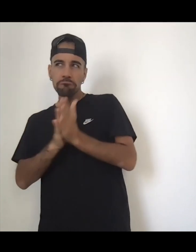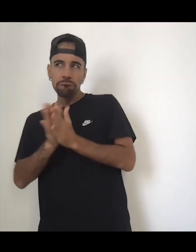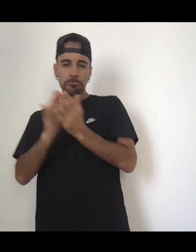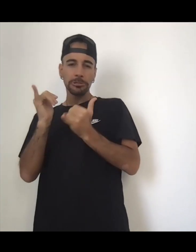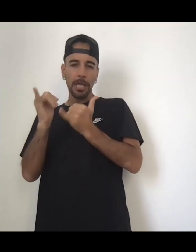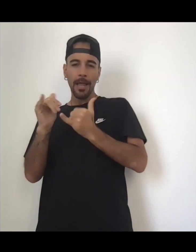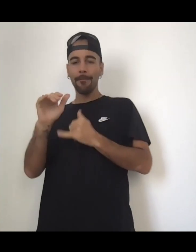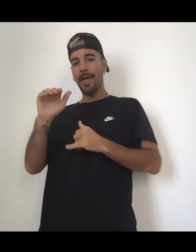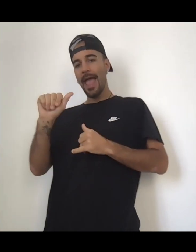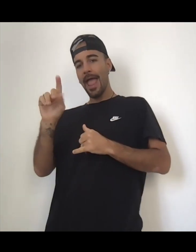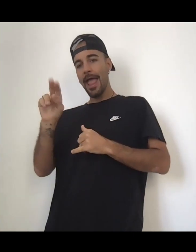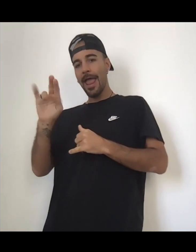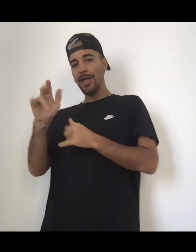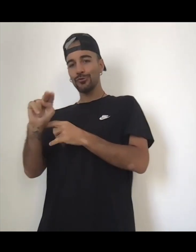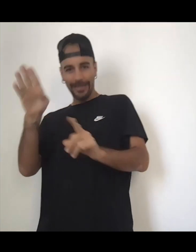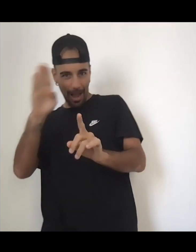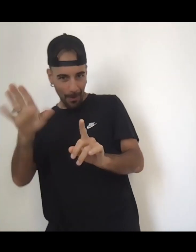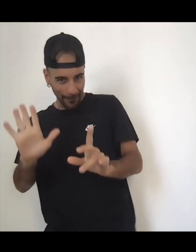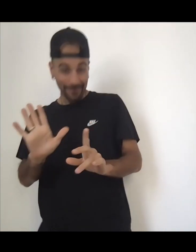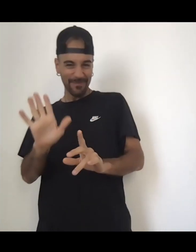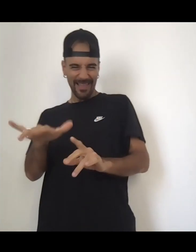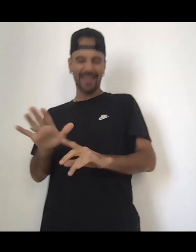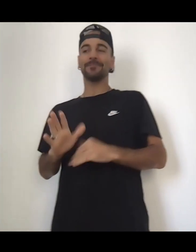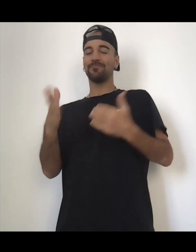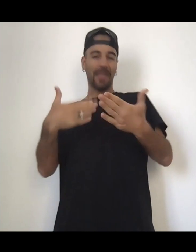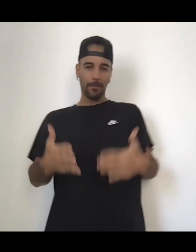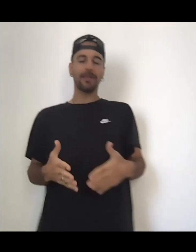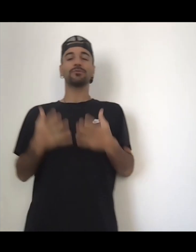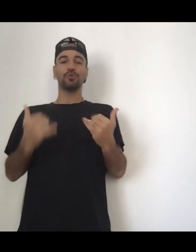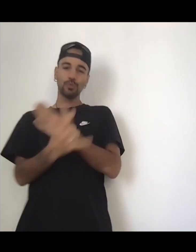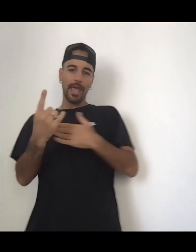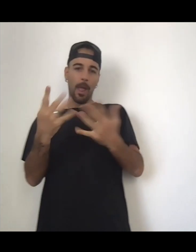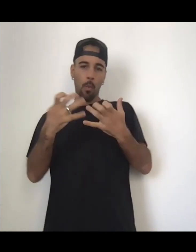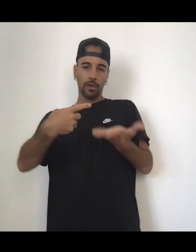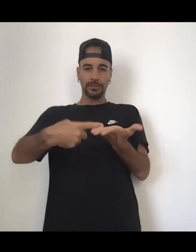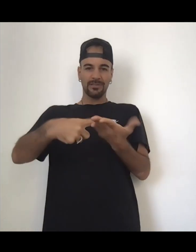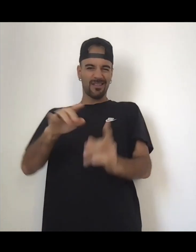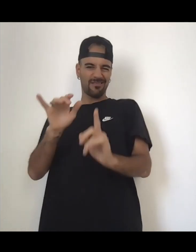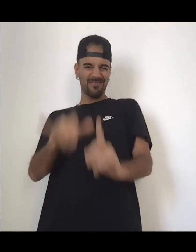is in you. God is you. You are God. We are it. They are us.